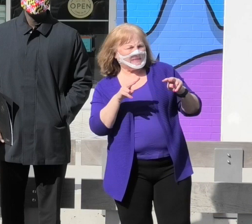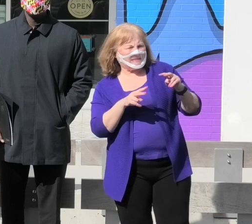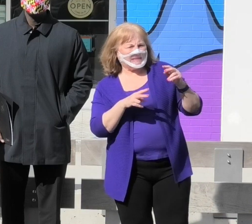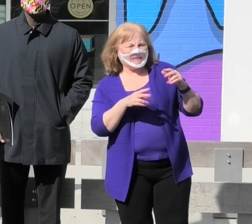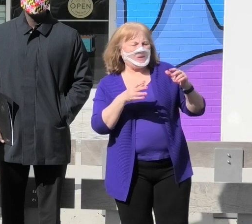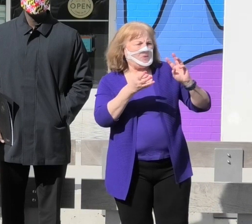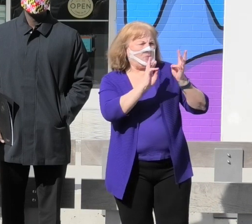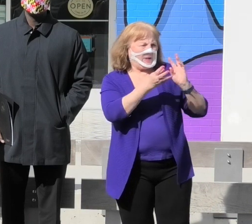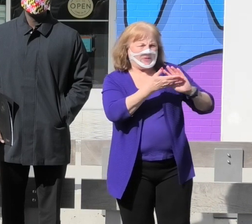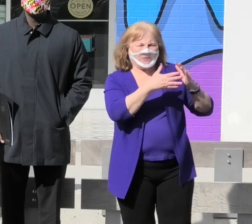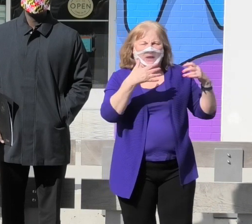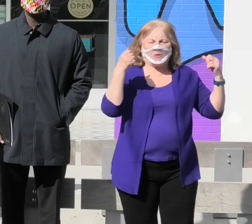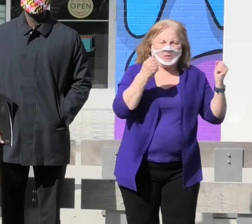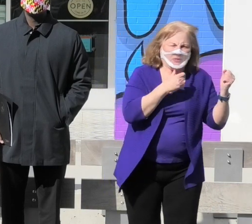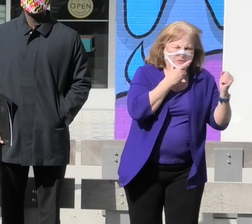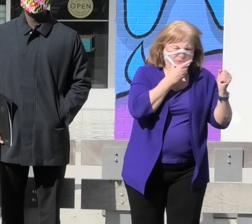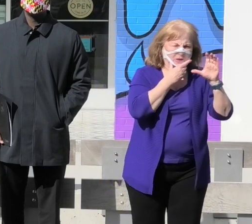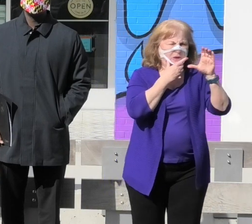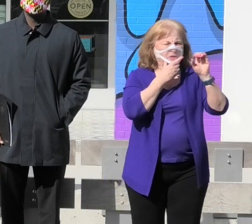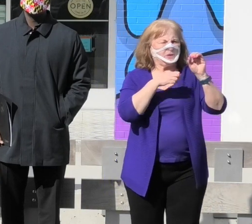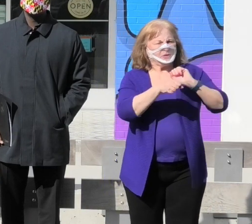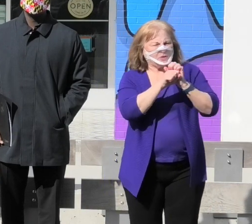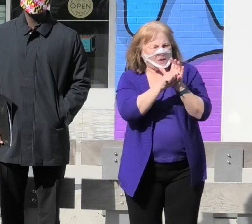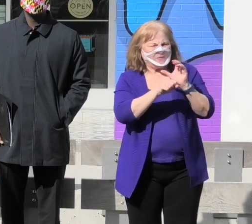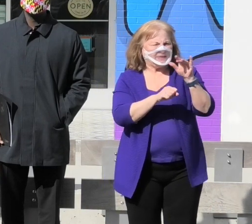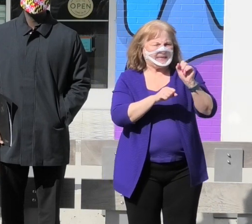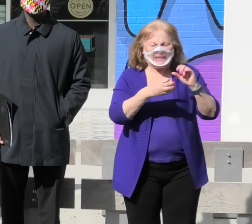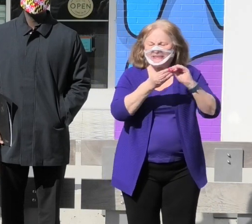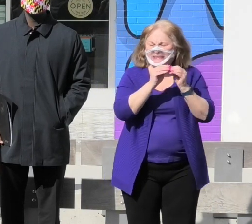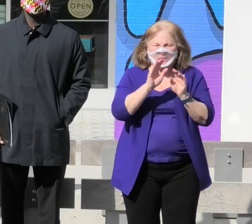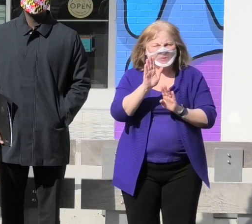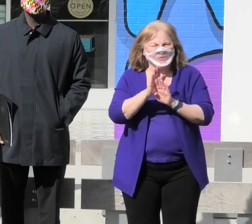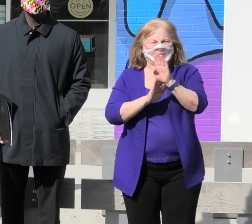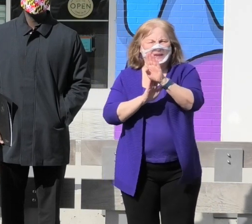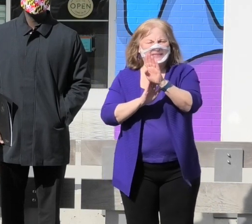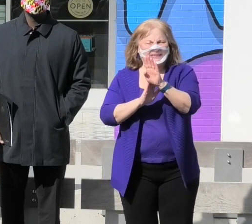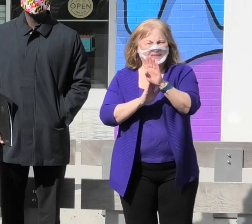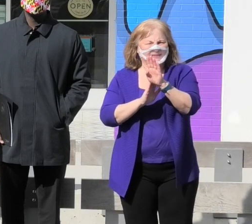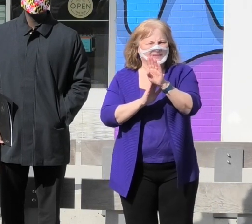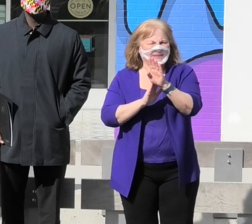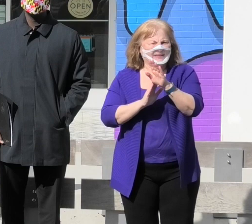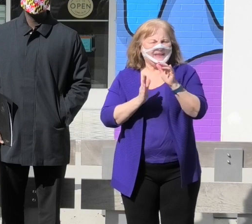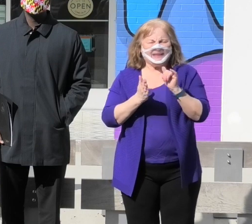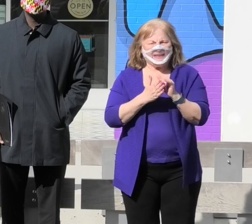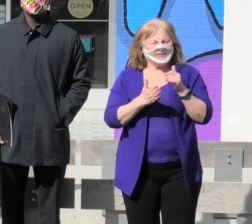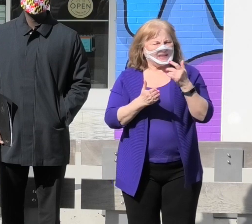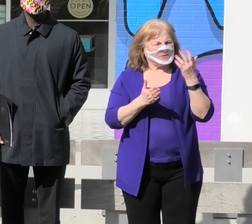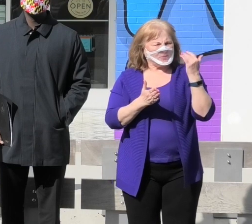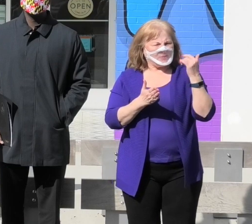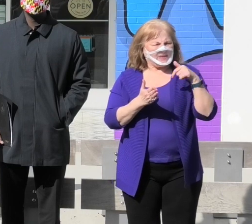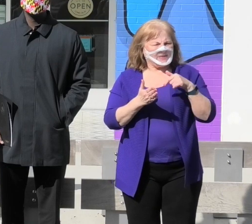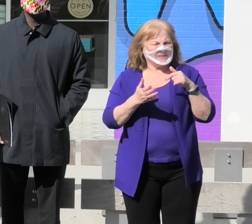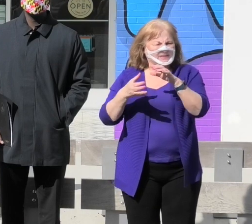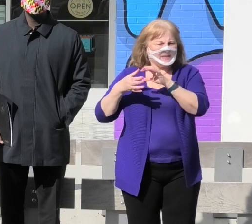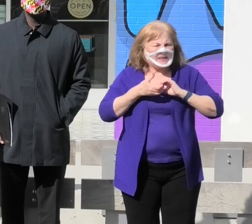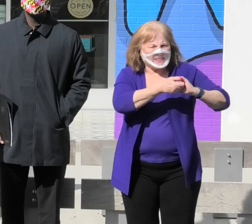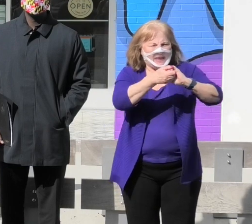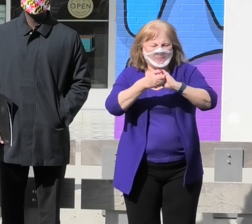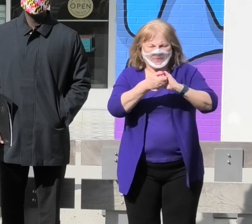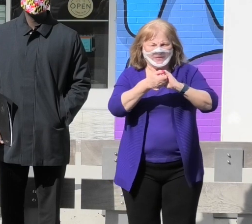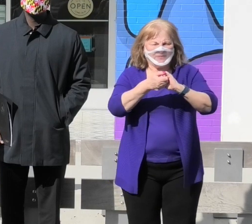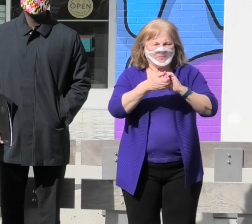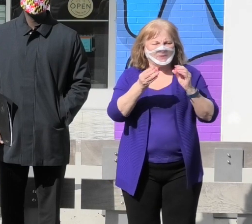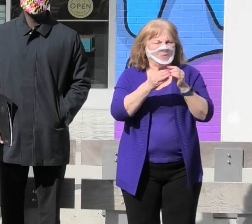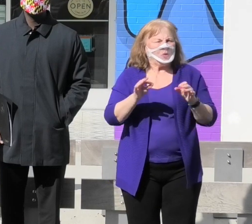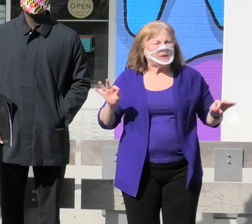get colder, COVID cases number, COVID case numbers rising, and that is what made this collaborative that much